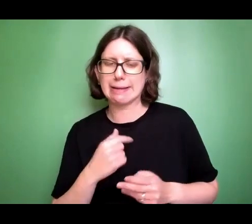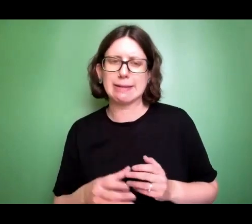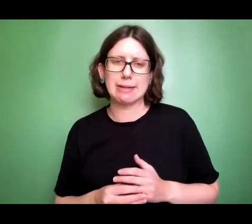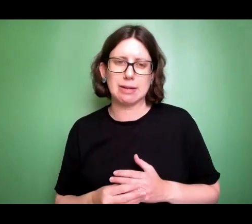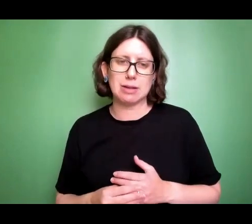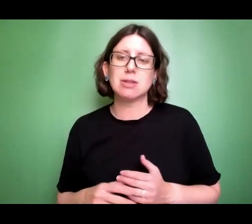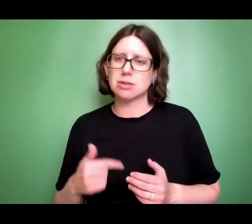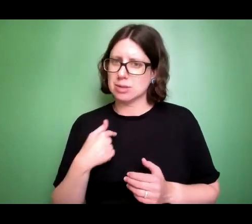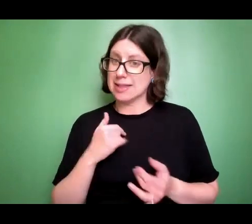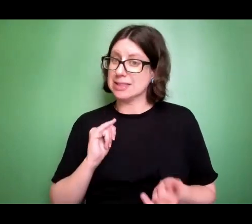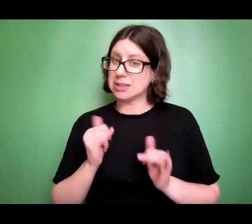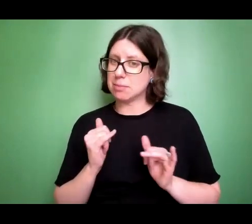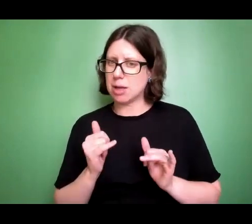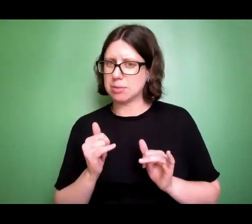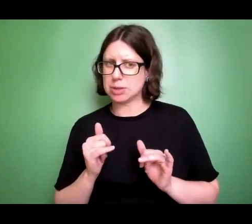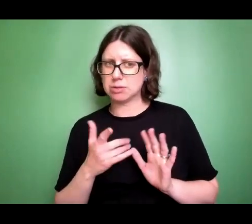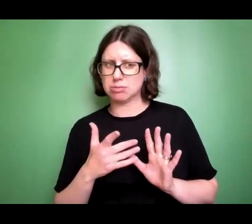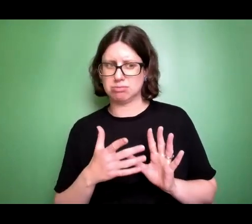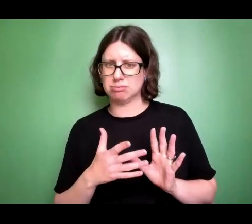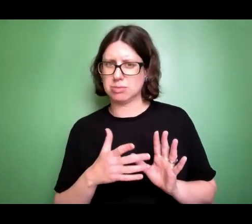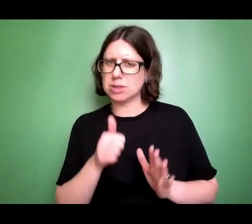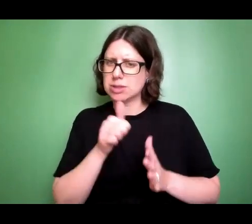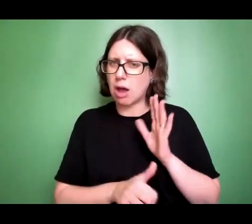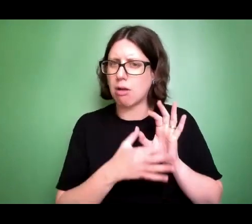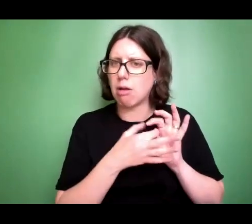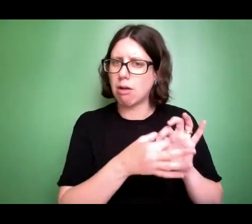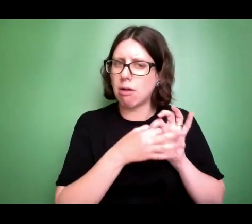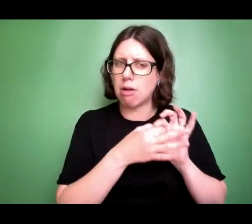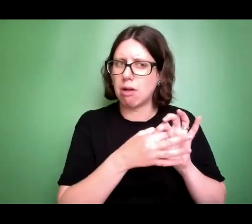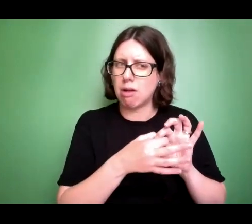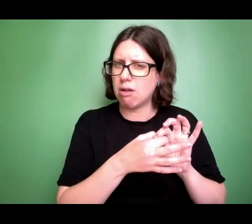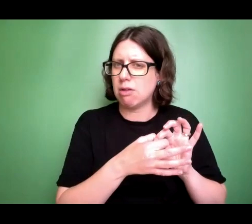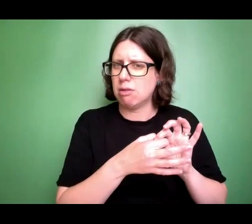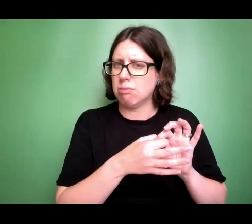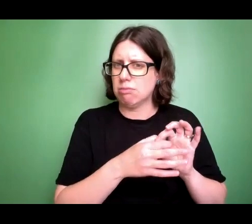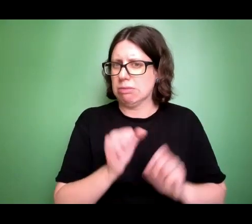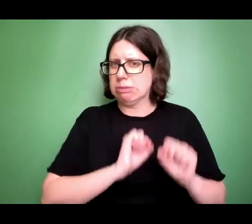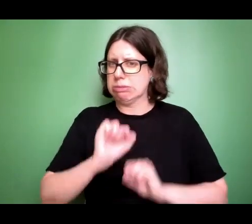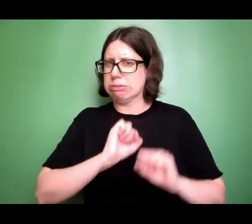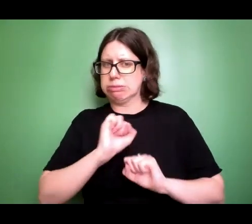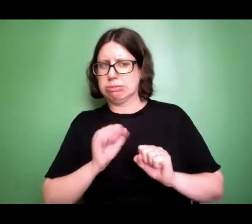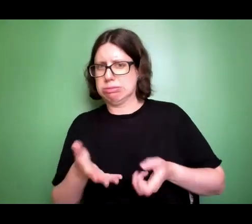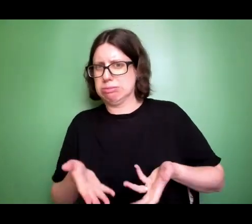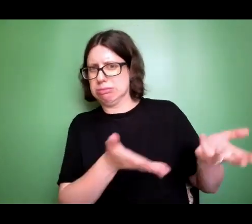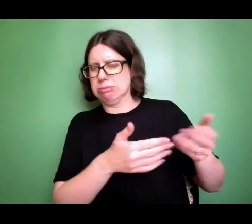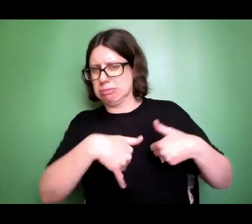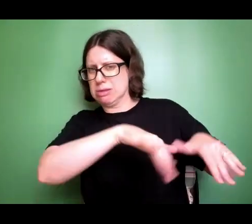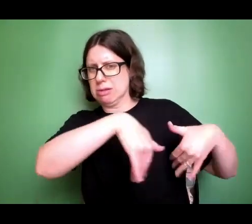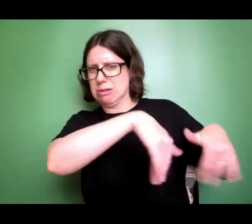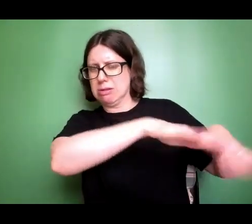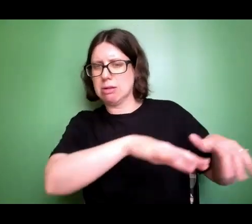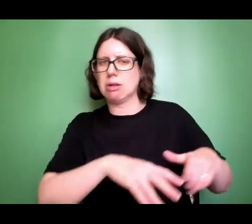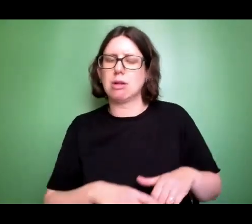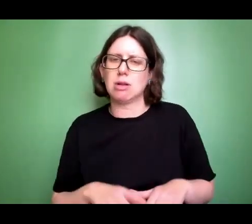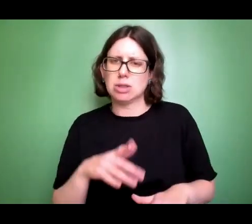can push people away before they get too close and before they have the power to hurt me. And I even did this with God for so